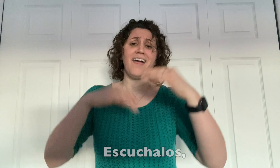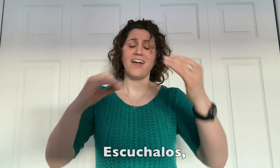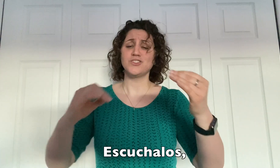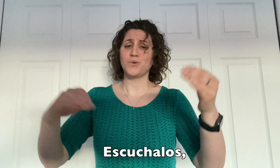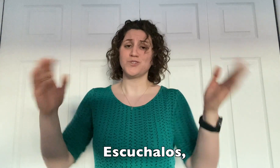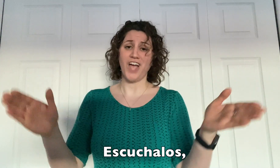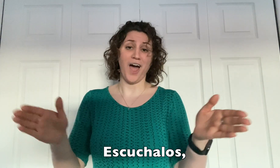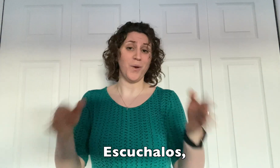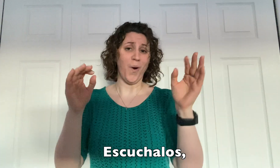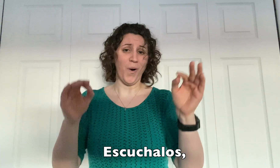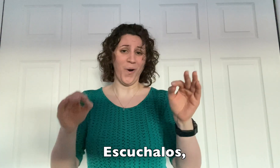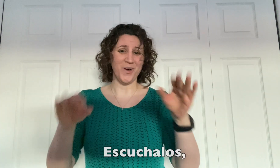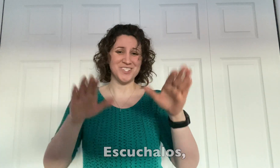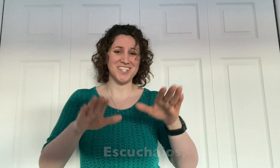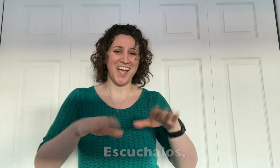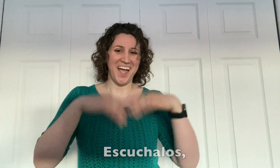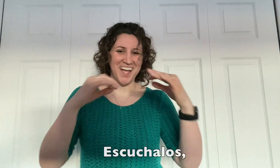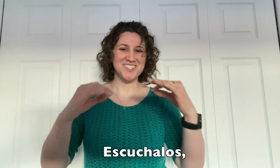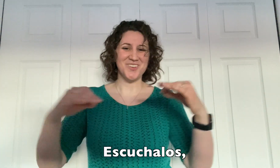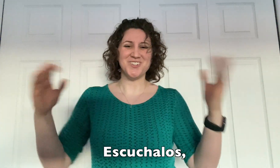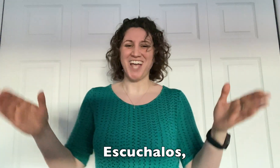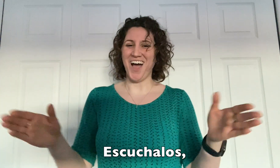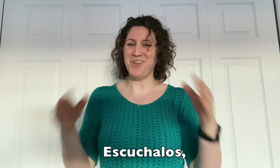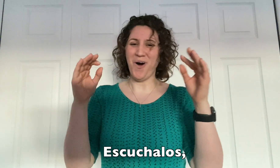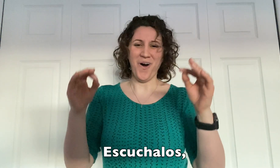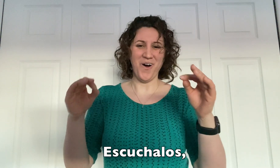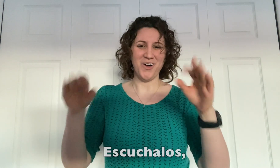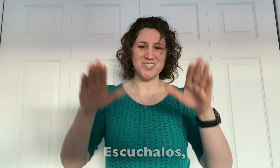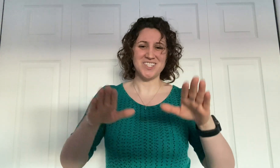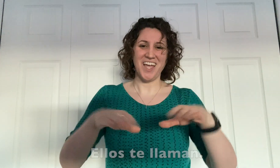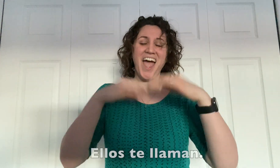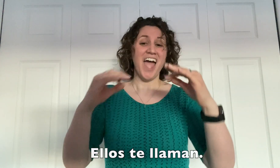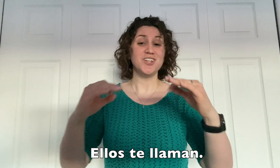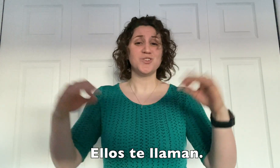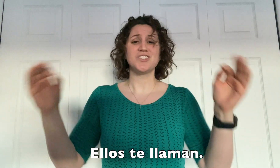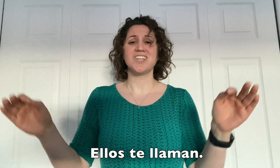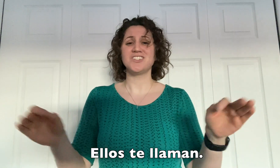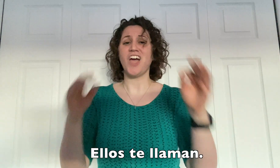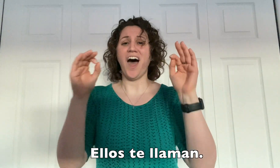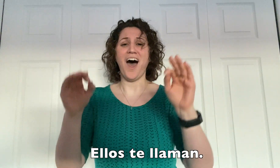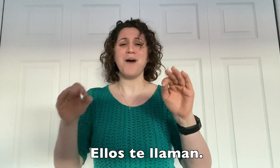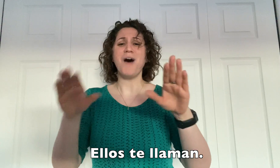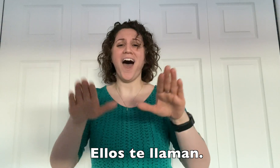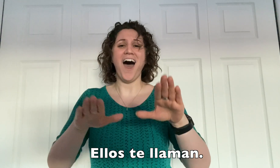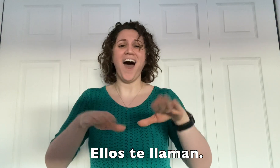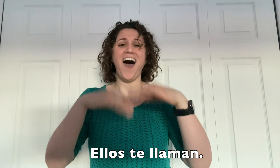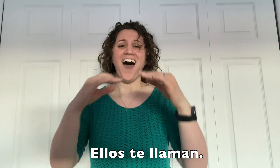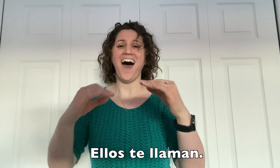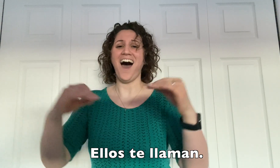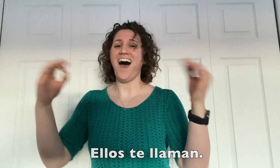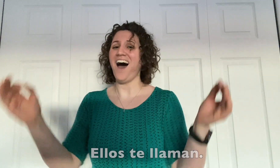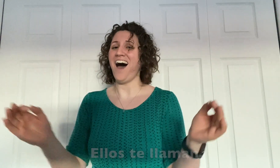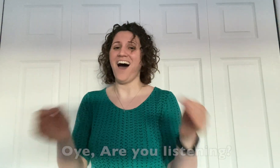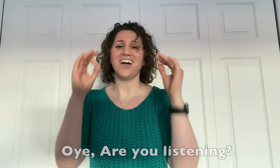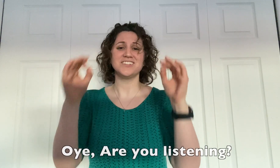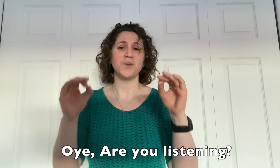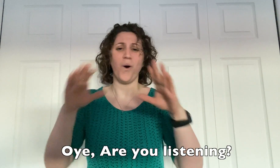Escúchalos, escúchalos, ellos se llaman.